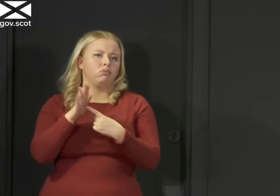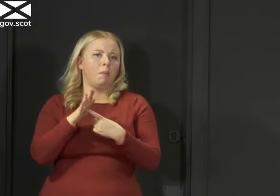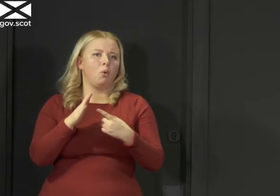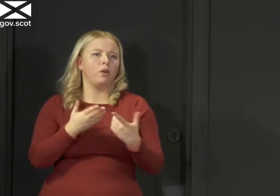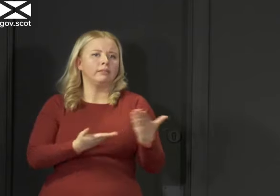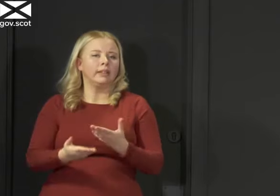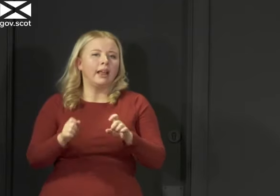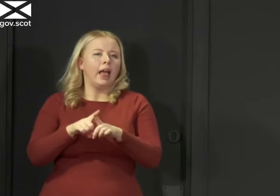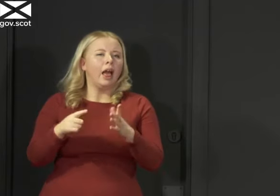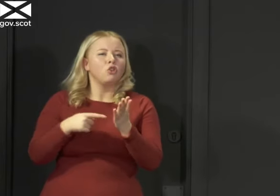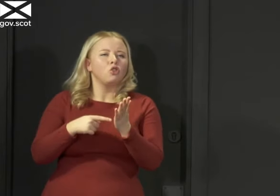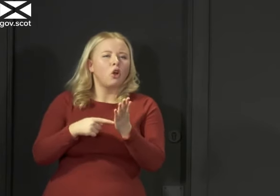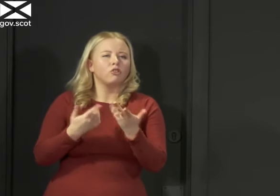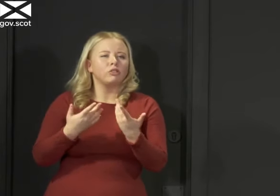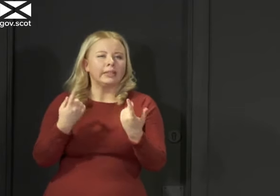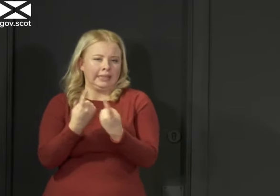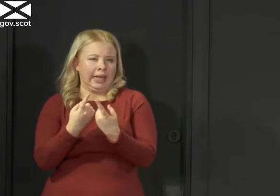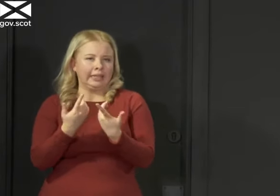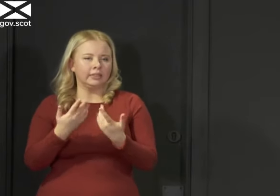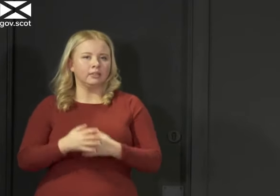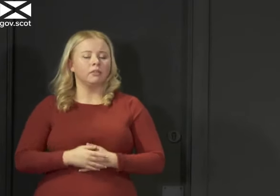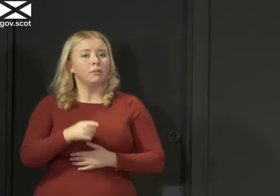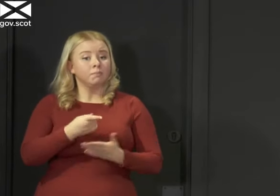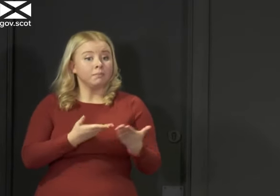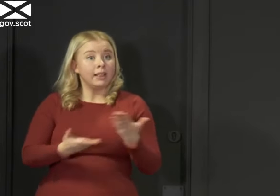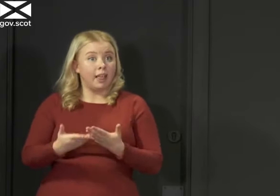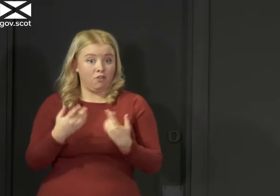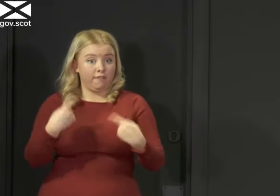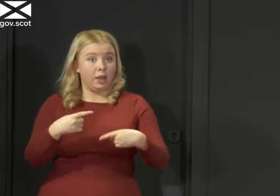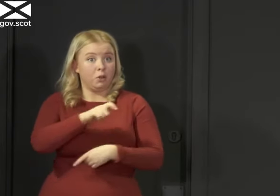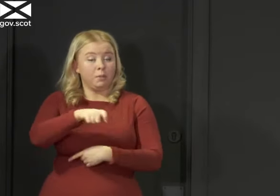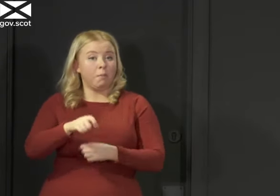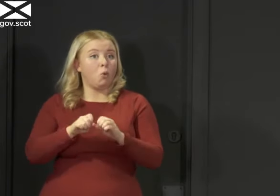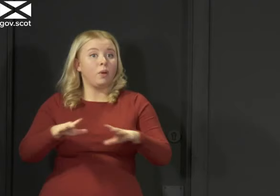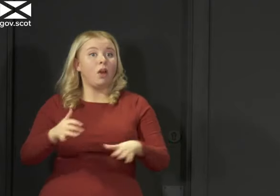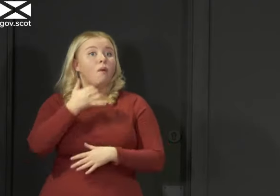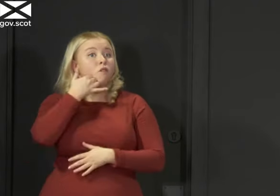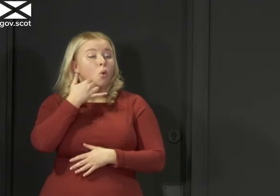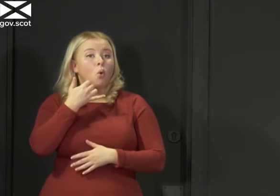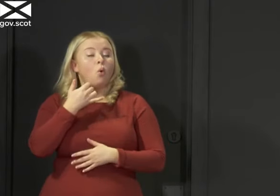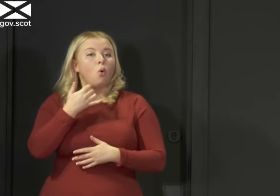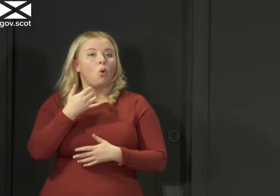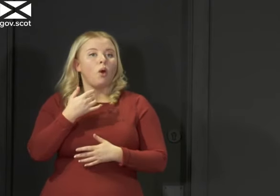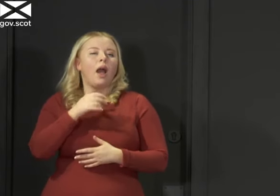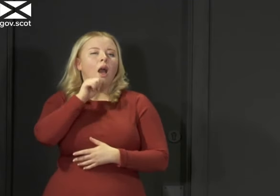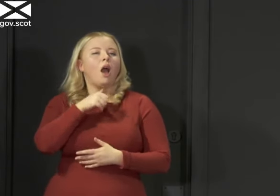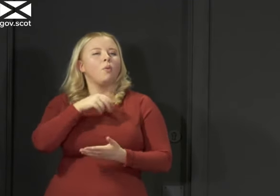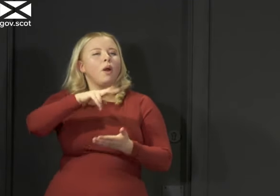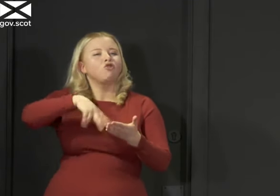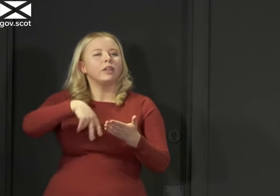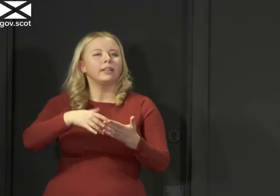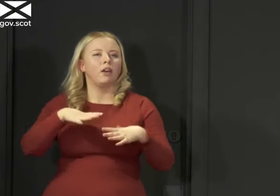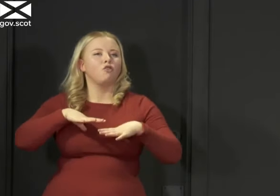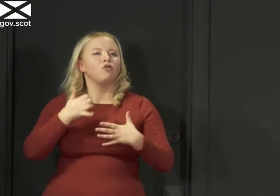toiletries. These deliveries are also available to people without a mobile phone. And I'll read out in a few moments the free phone